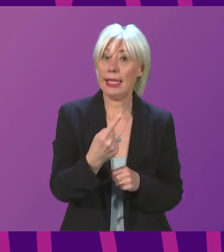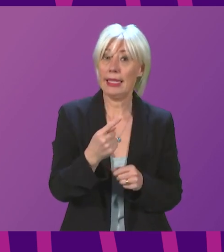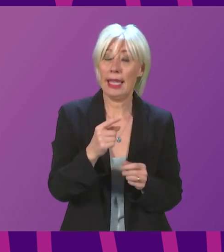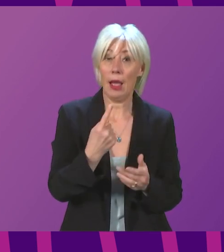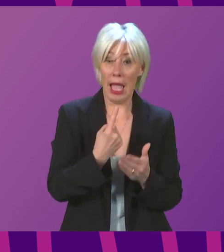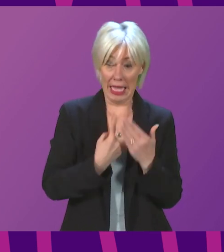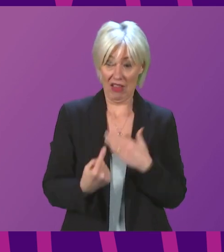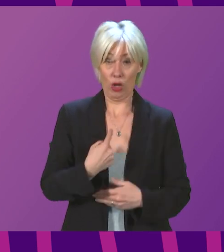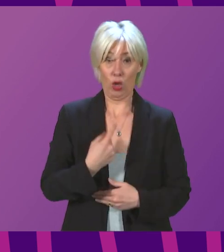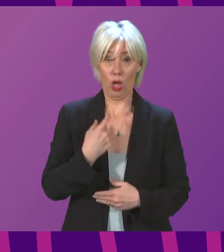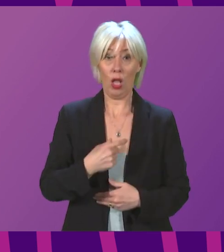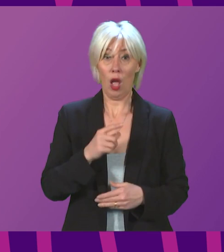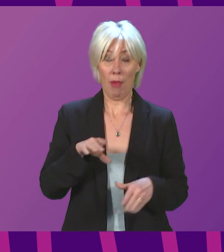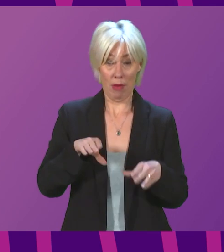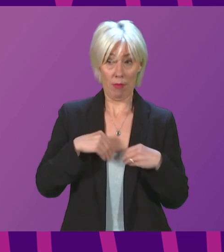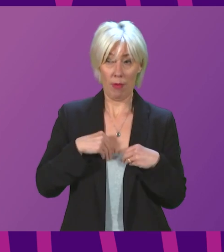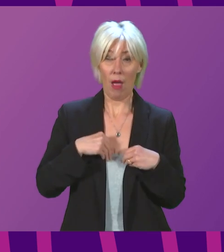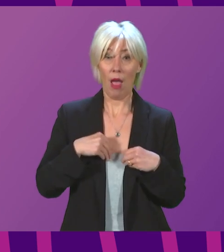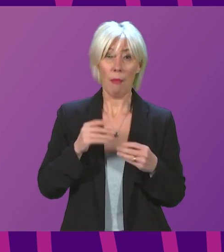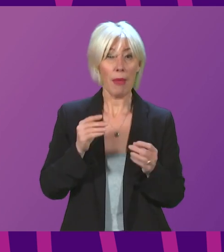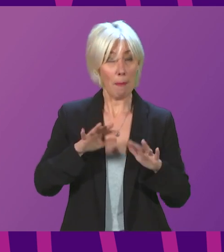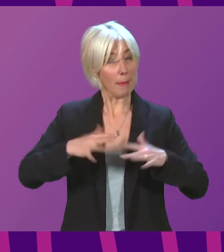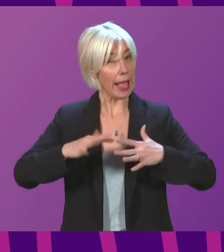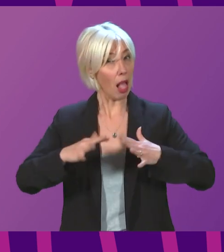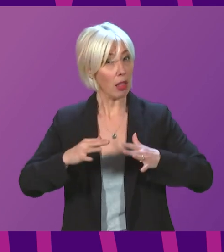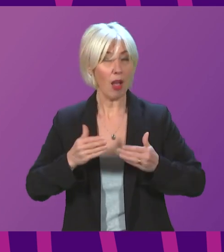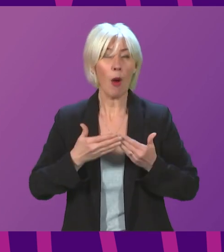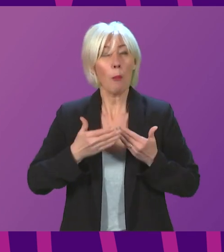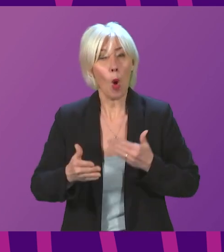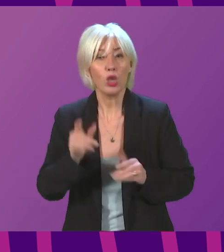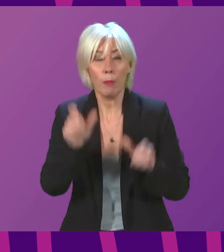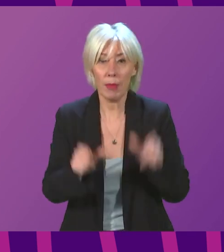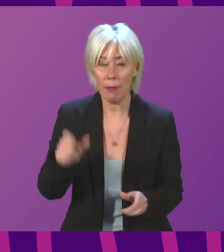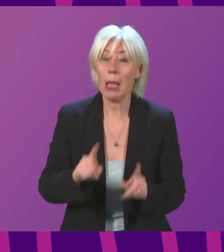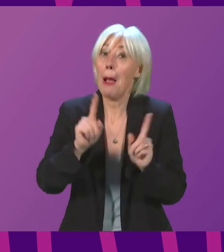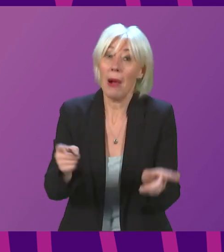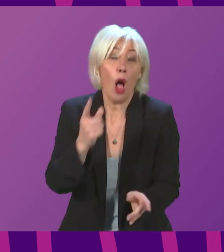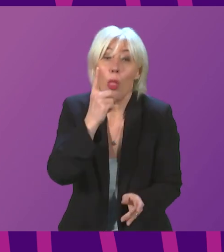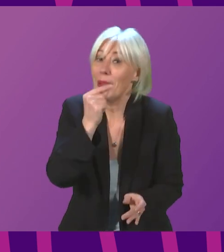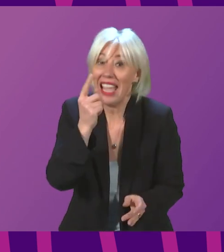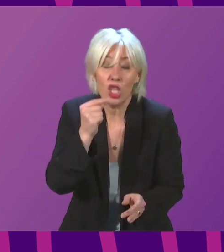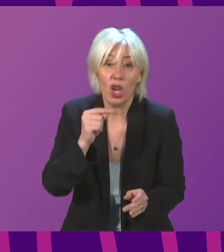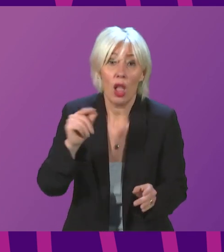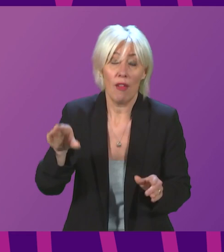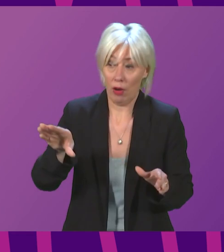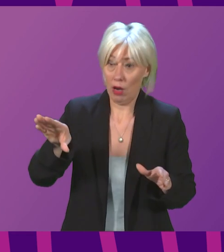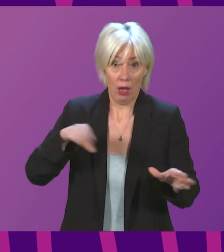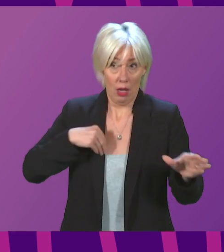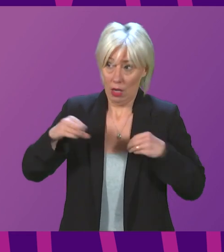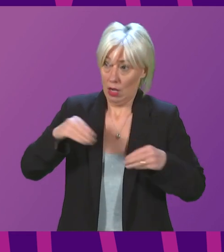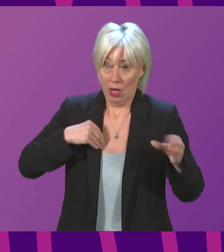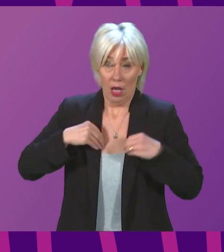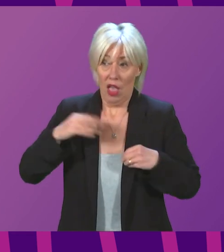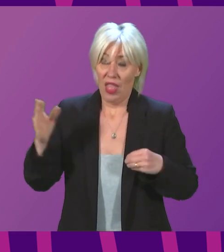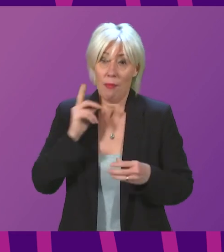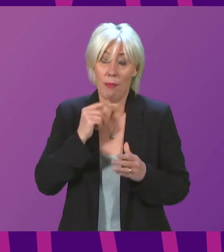infection could be relatively mild for the vast majority of people, but the potential for all these infections to come at once and put serious strain